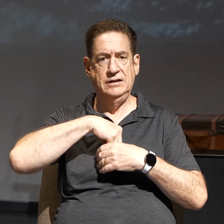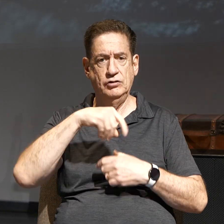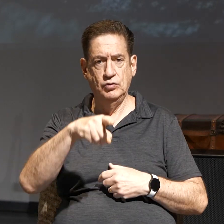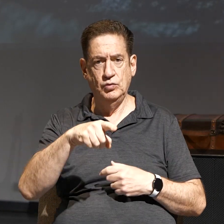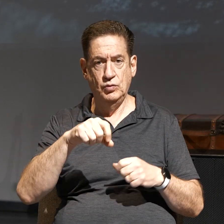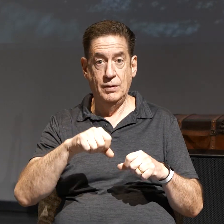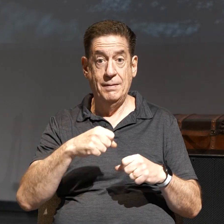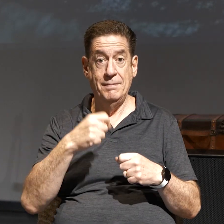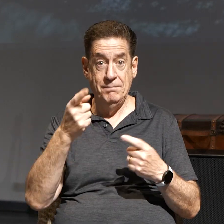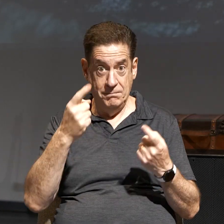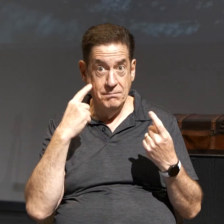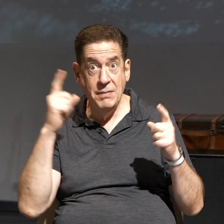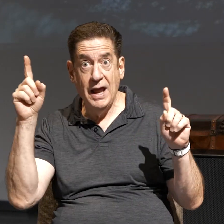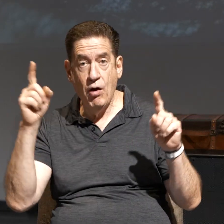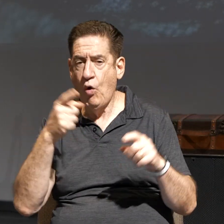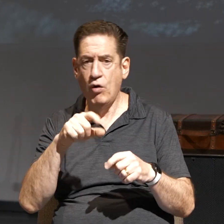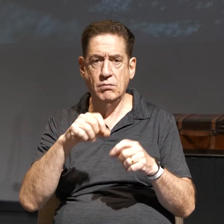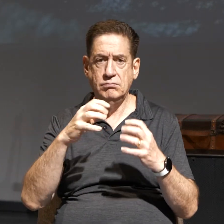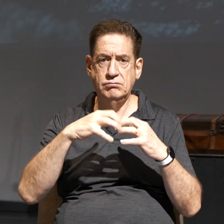or breaks you in life.